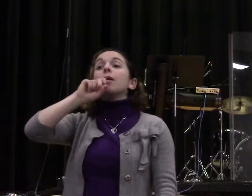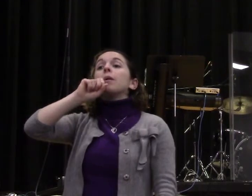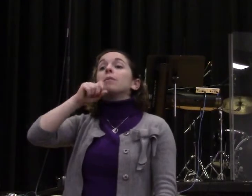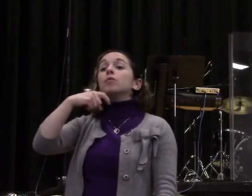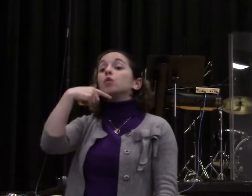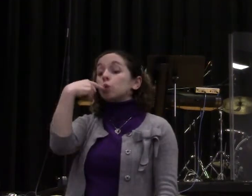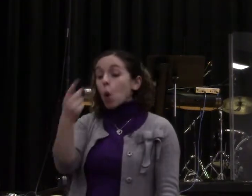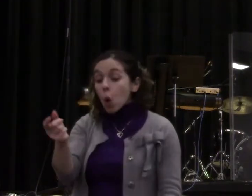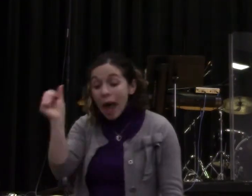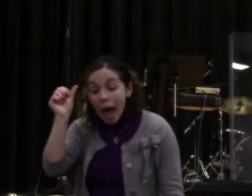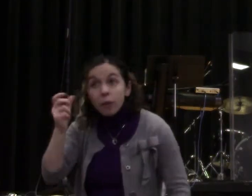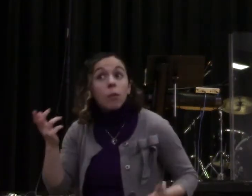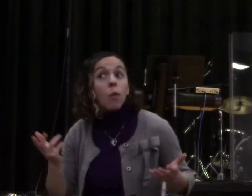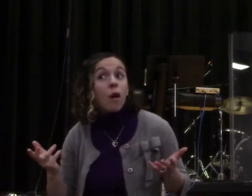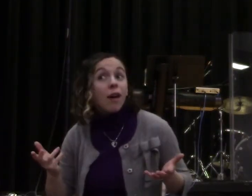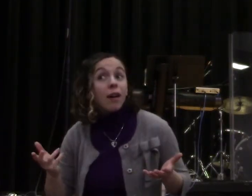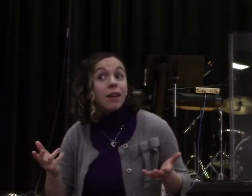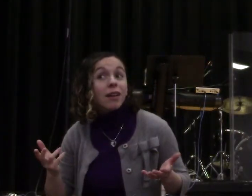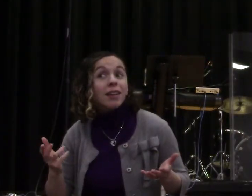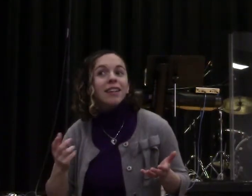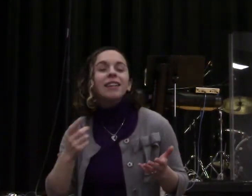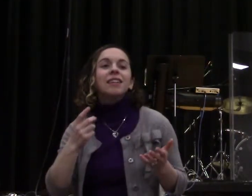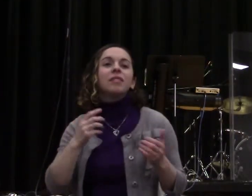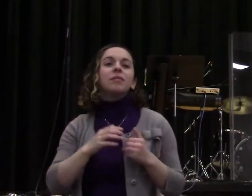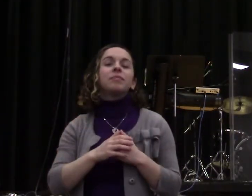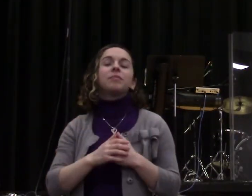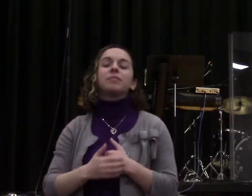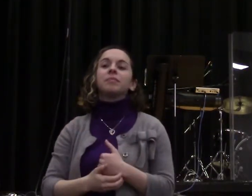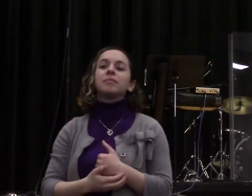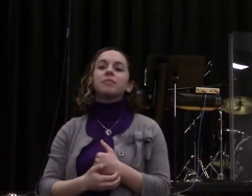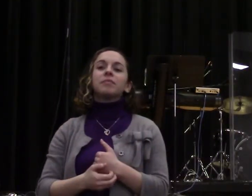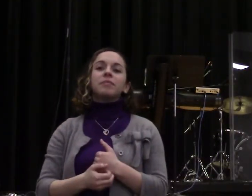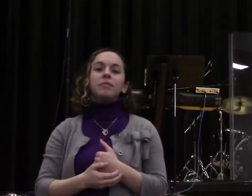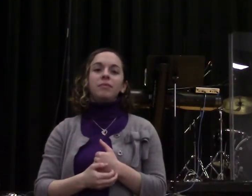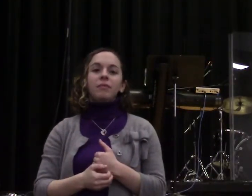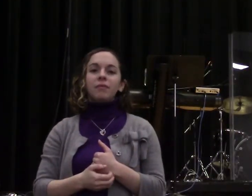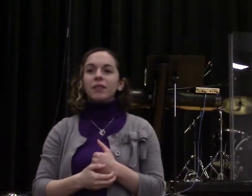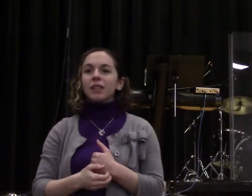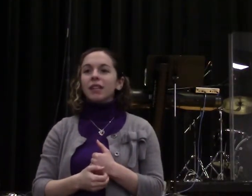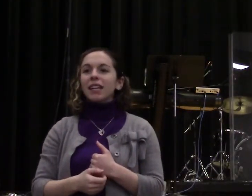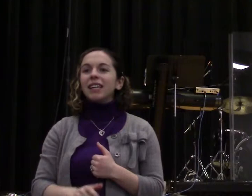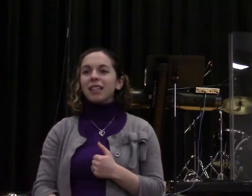says in Genesis. See, up until this time, Adam's life was not messy.